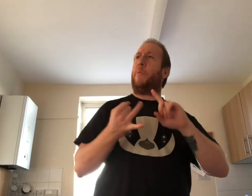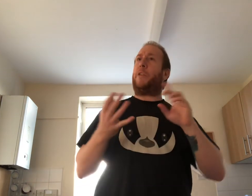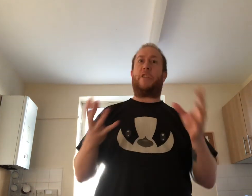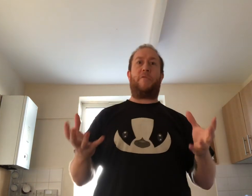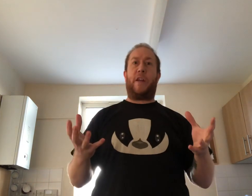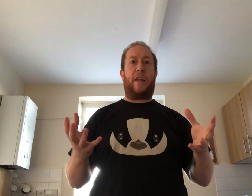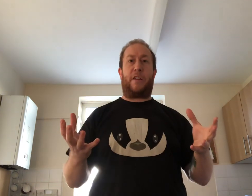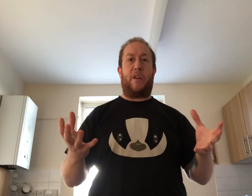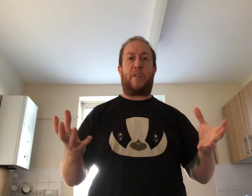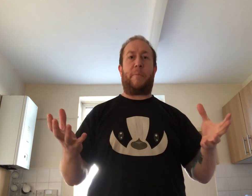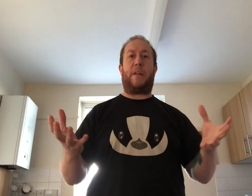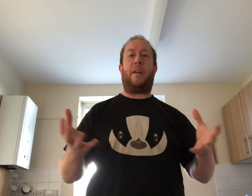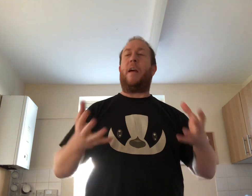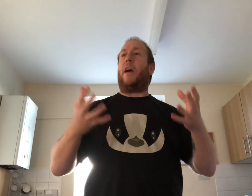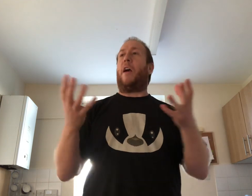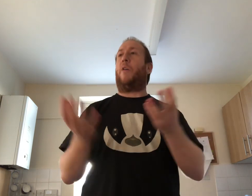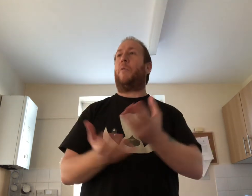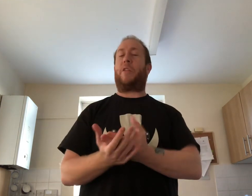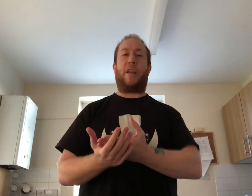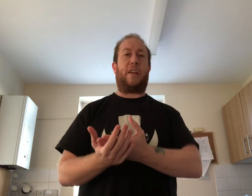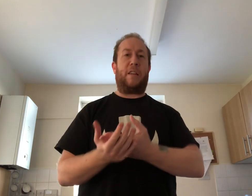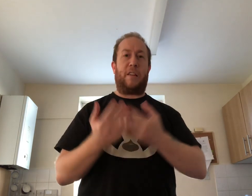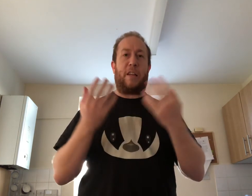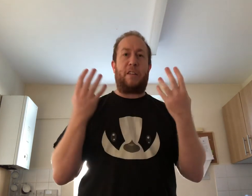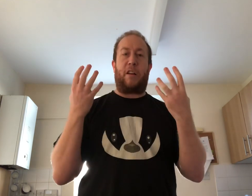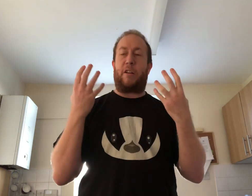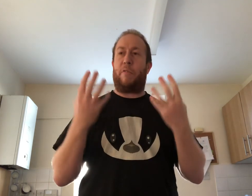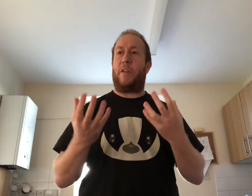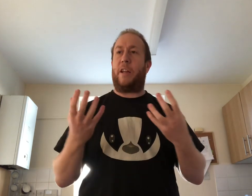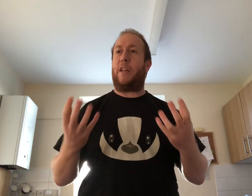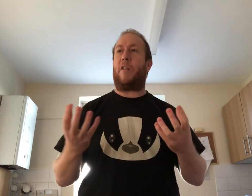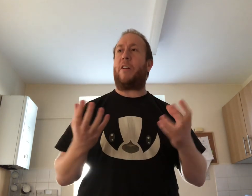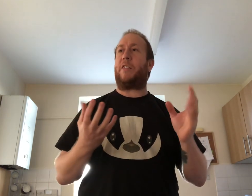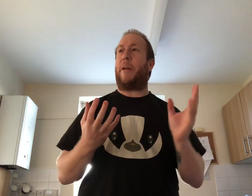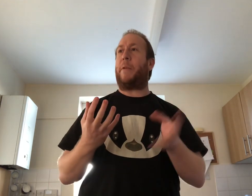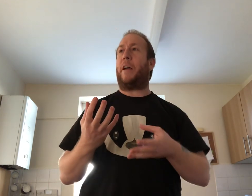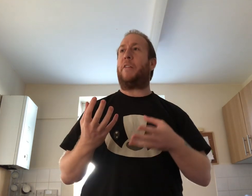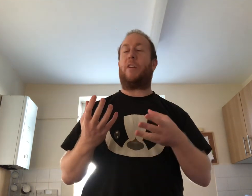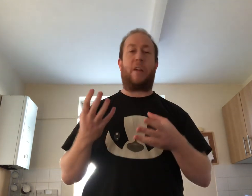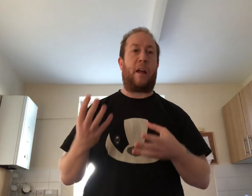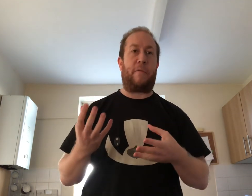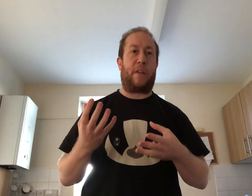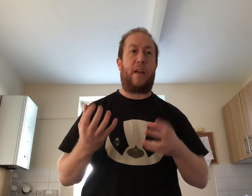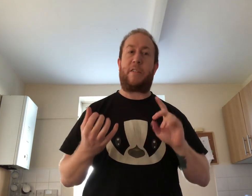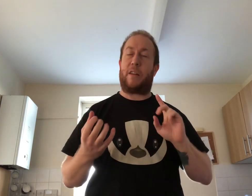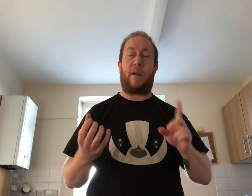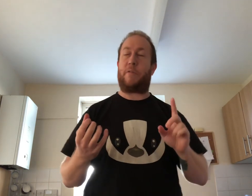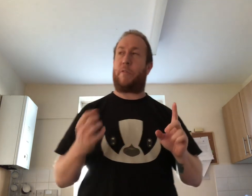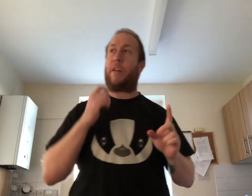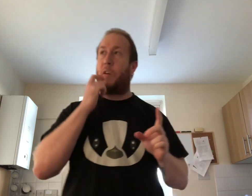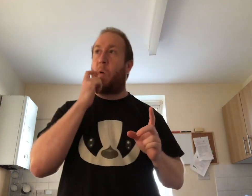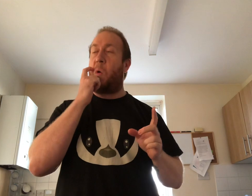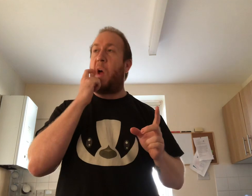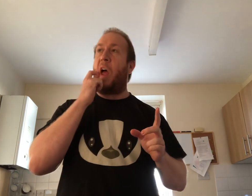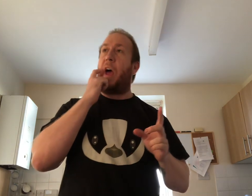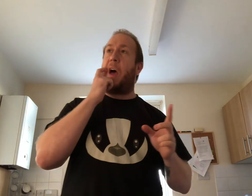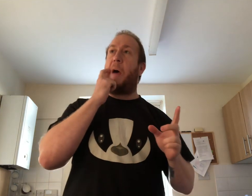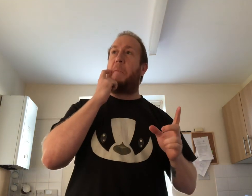which is really good I mean who would think it that there's like a really nice lemonade you can have there so that was really cool um